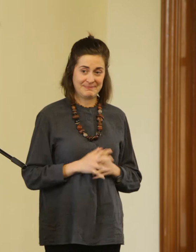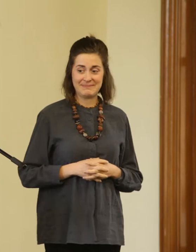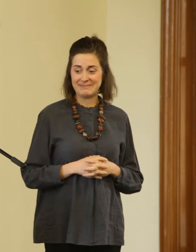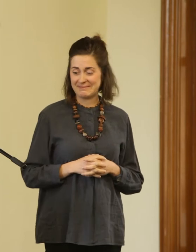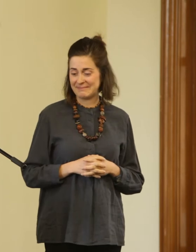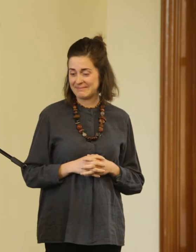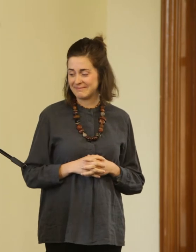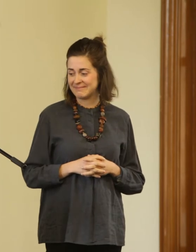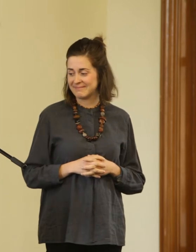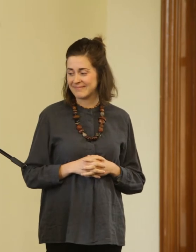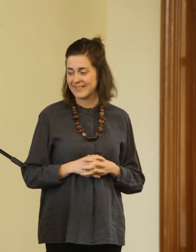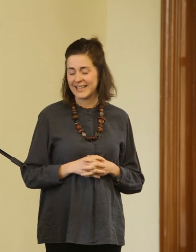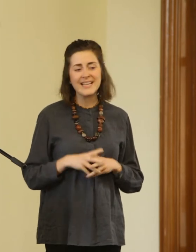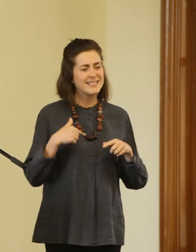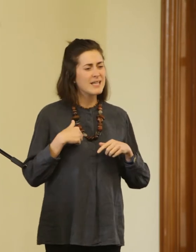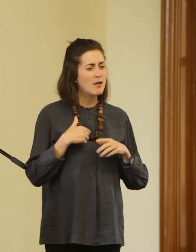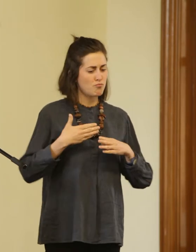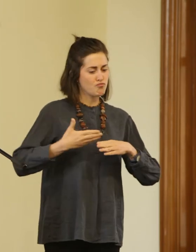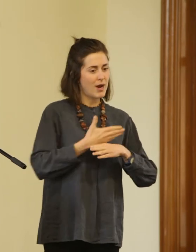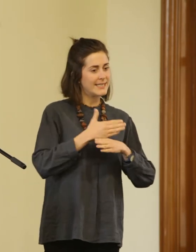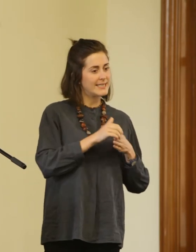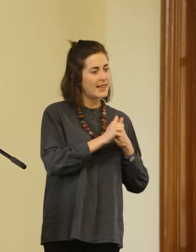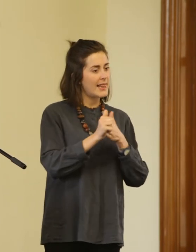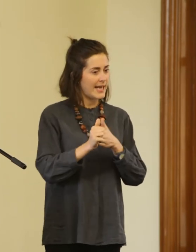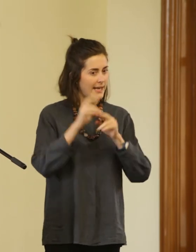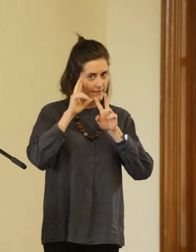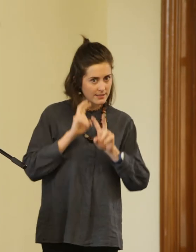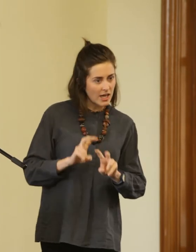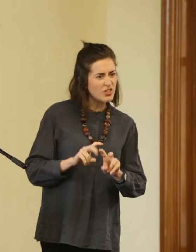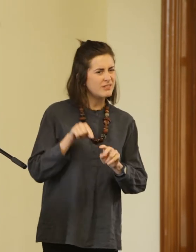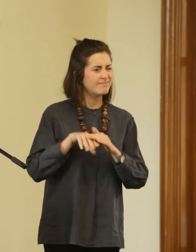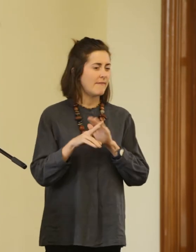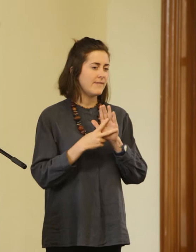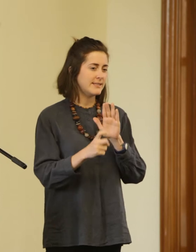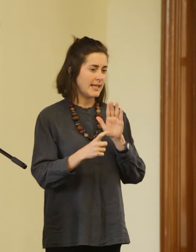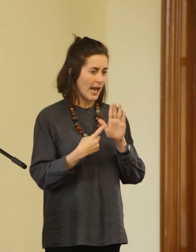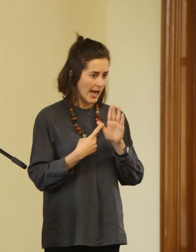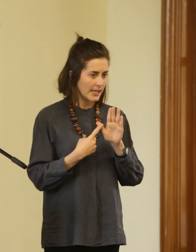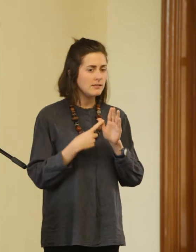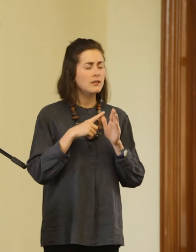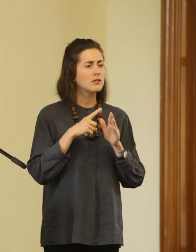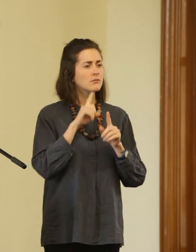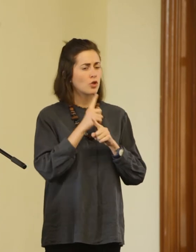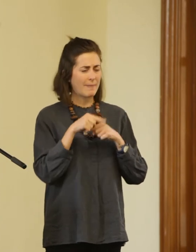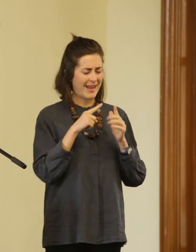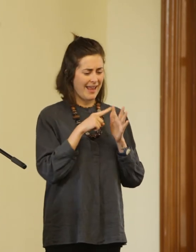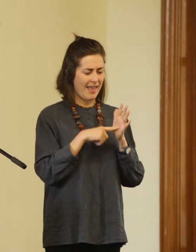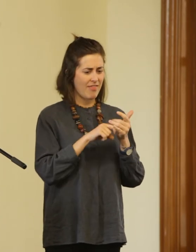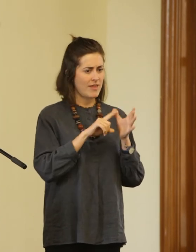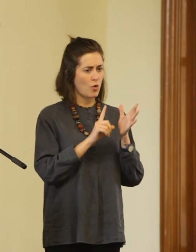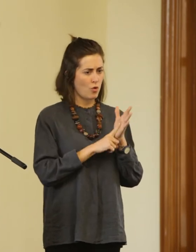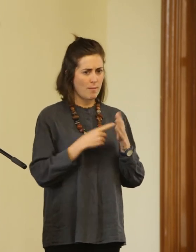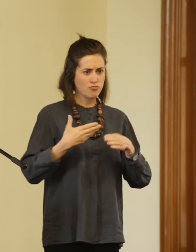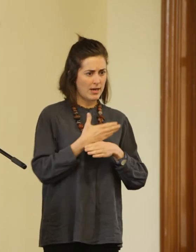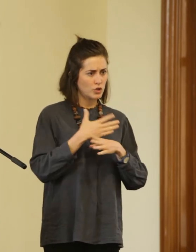This has been a practice led investigation which I've done at the BCA into what might constitute an ethical practice for working with children